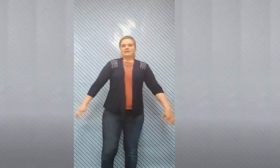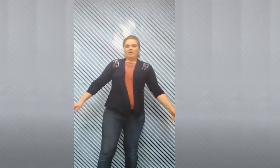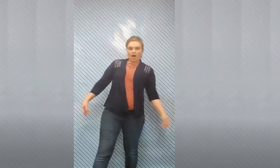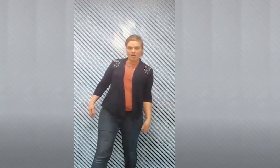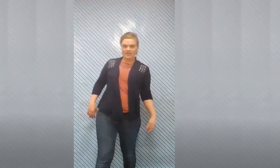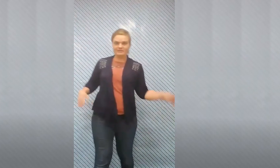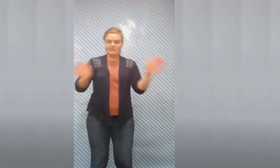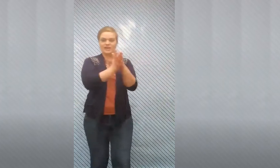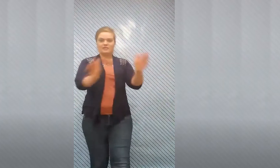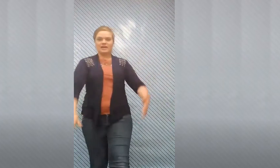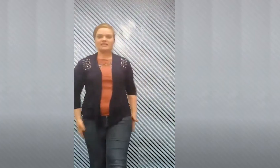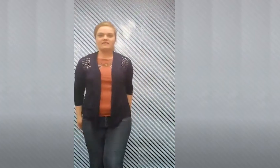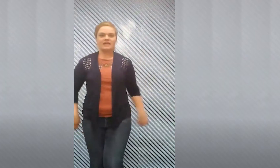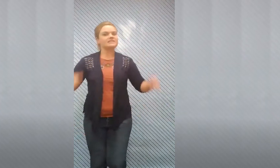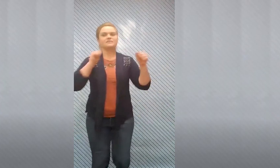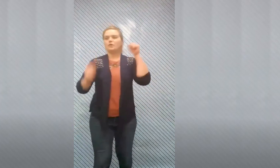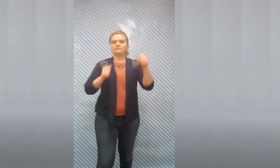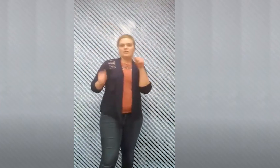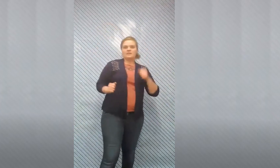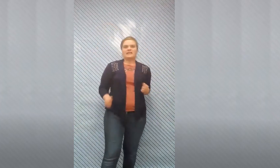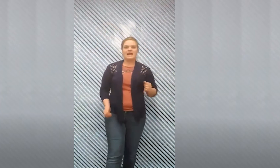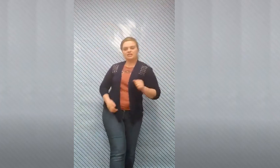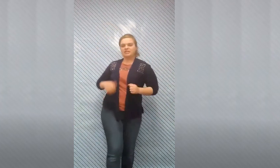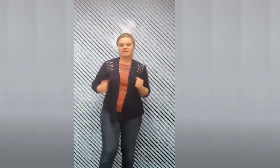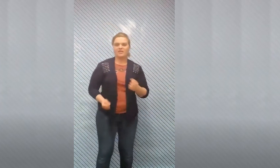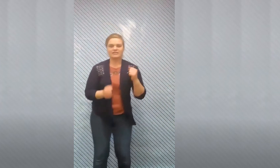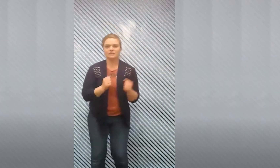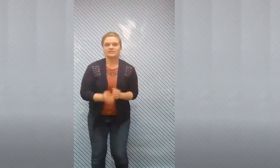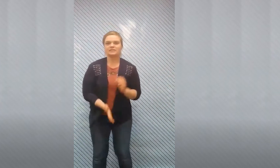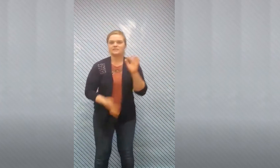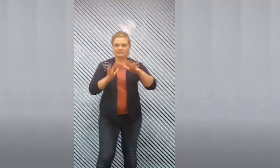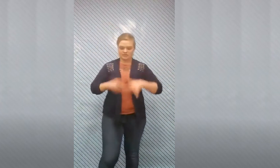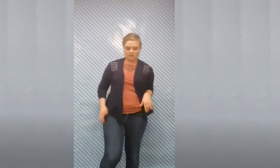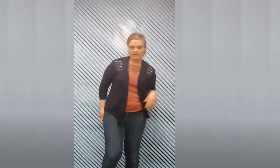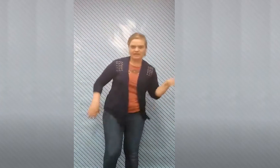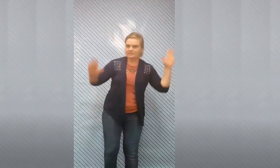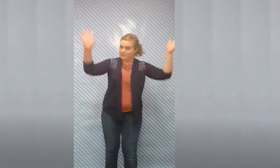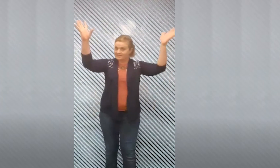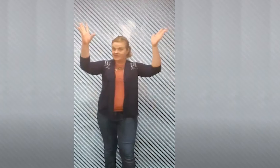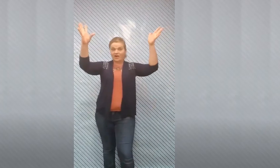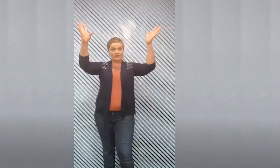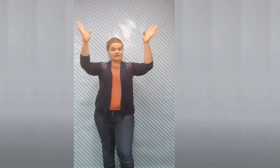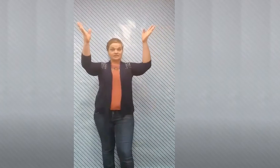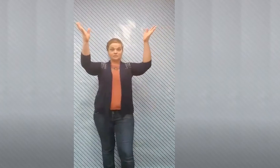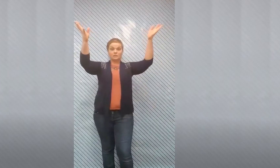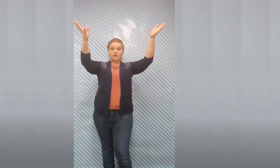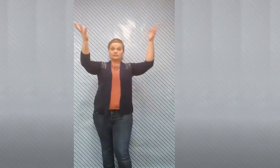oh that was a good one i love it and it's full of movement and action and all that sort of stuff so that's a good one and it's praising god right because that's what we're called to